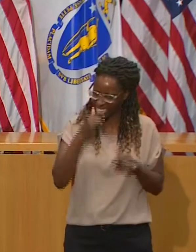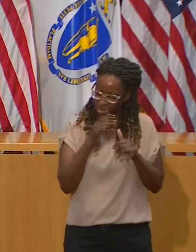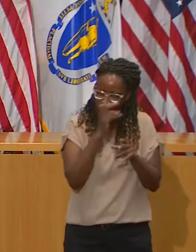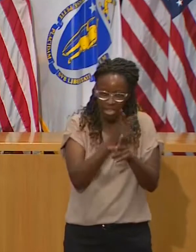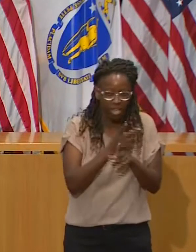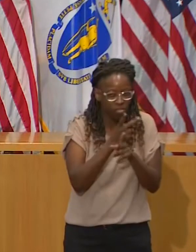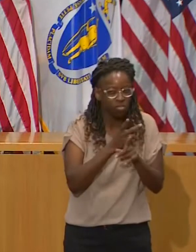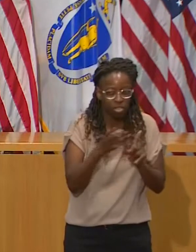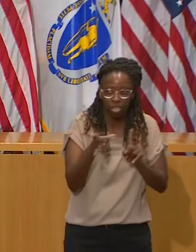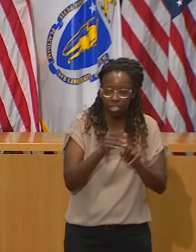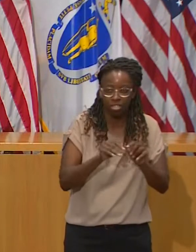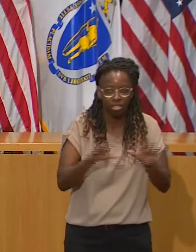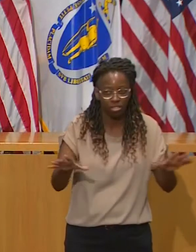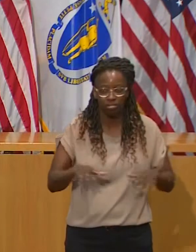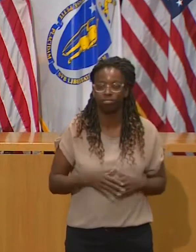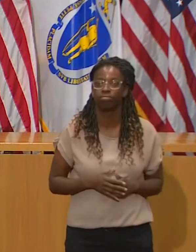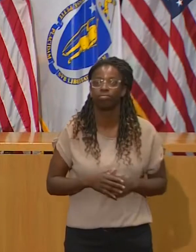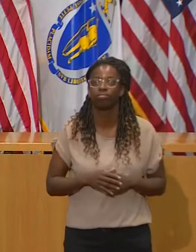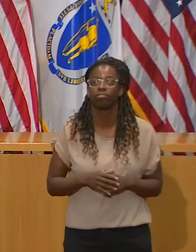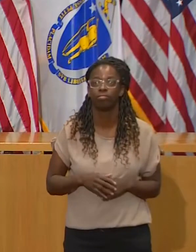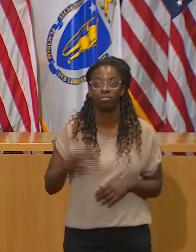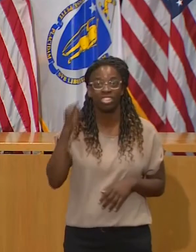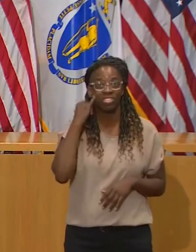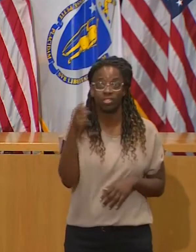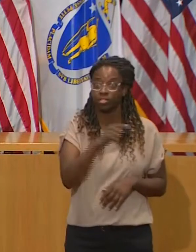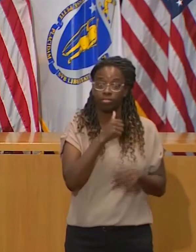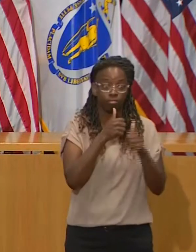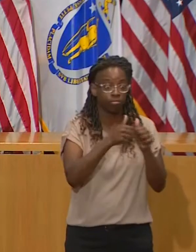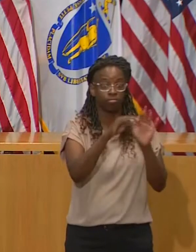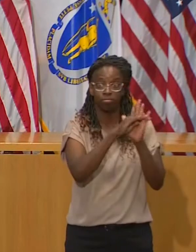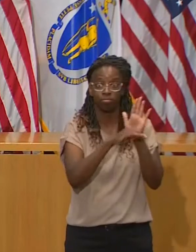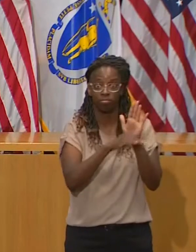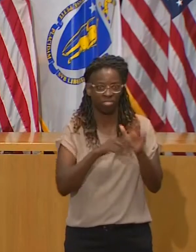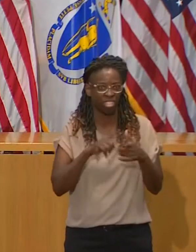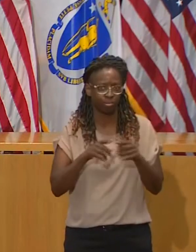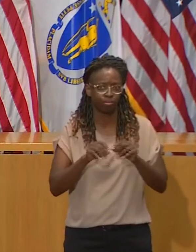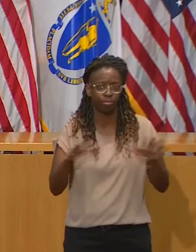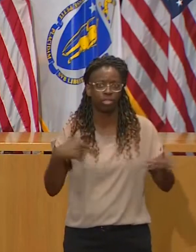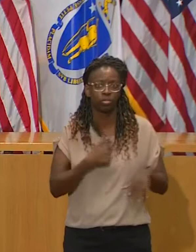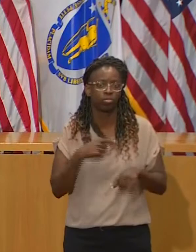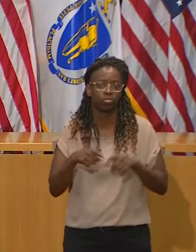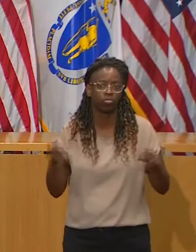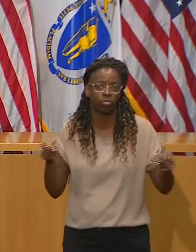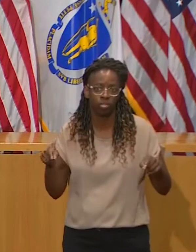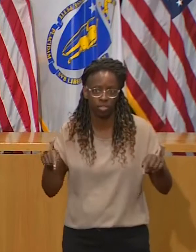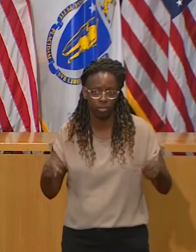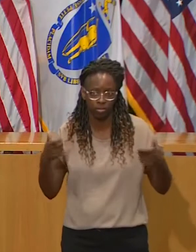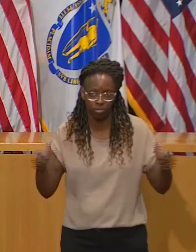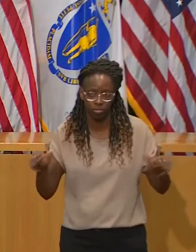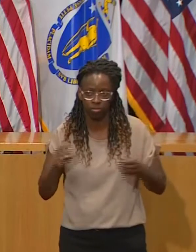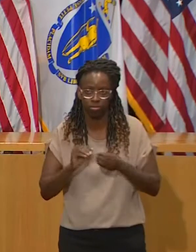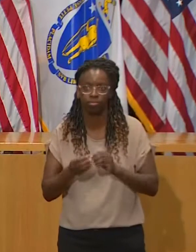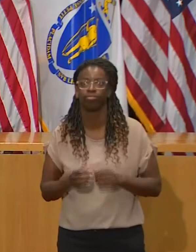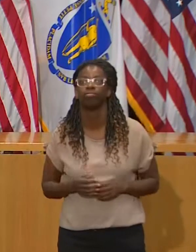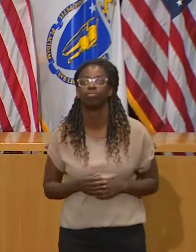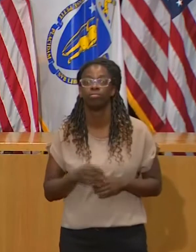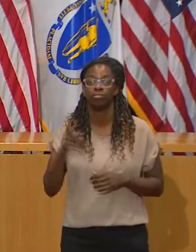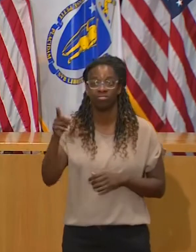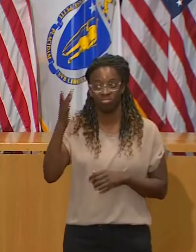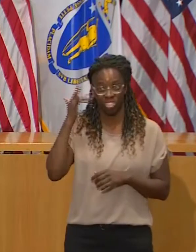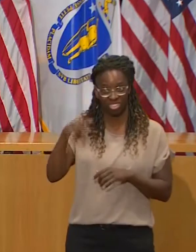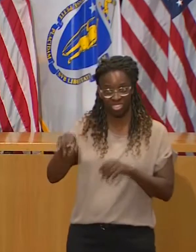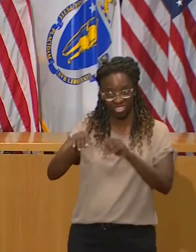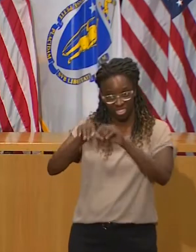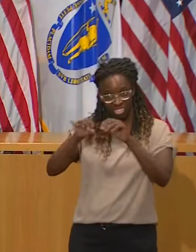sustained. We can all do our part to stop the spread. It's the simple things that we have to repeat over and